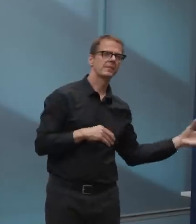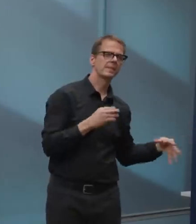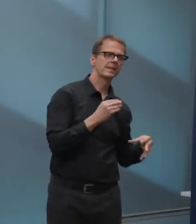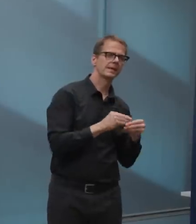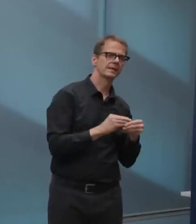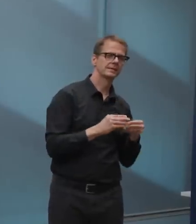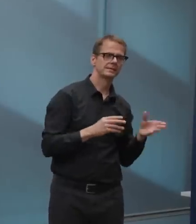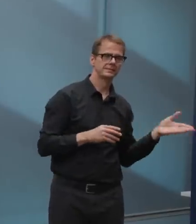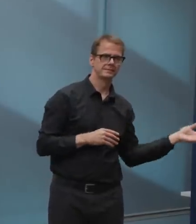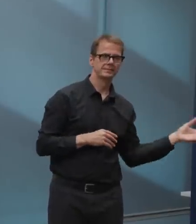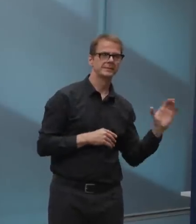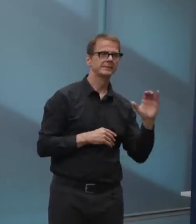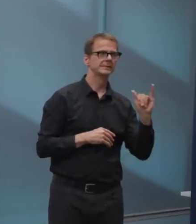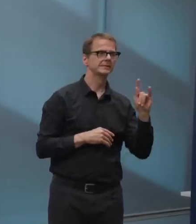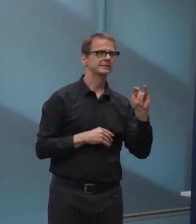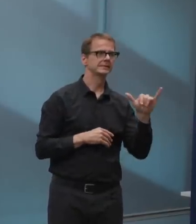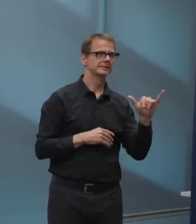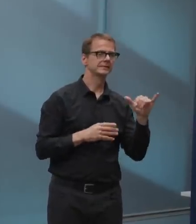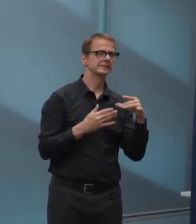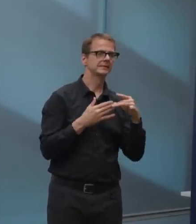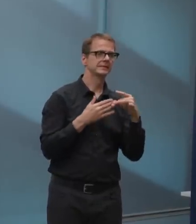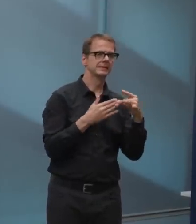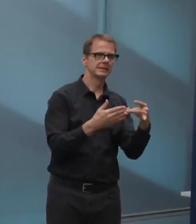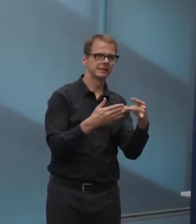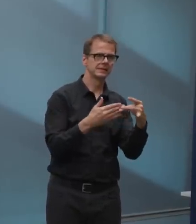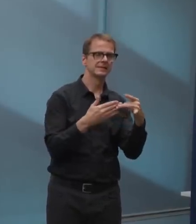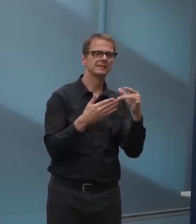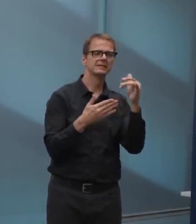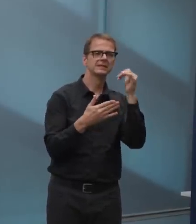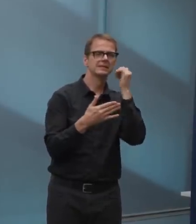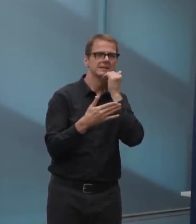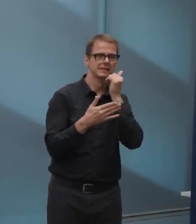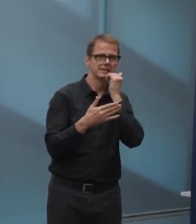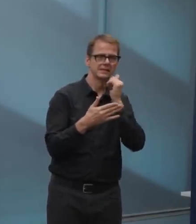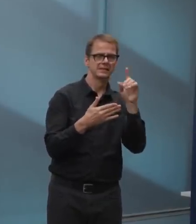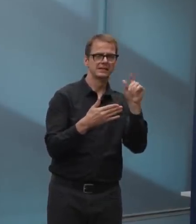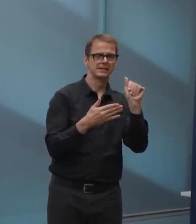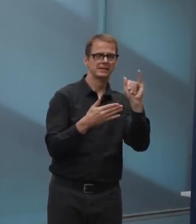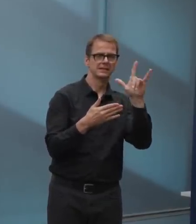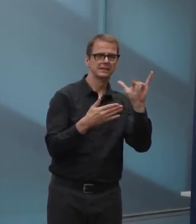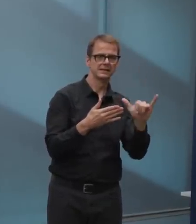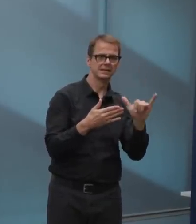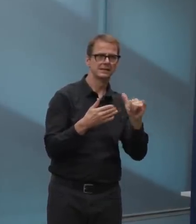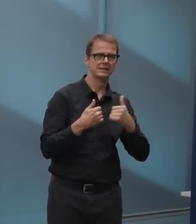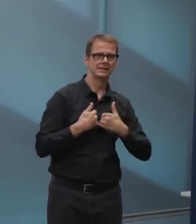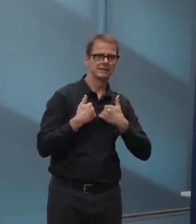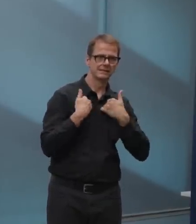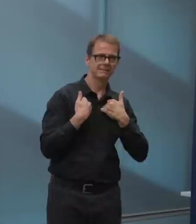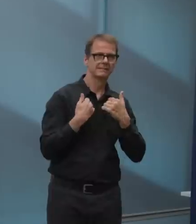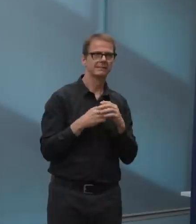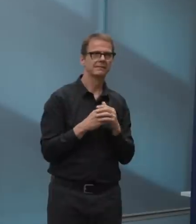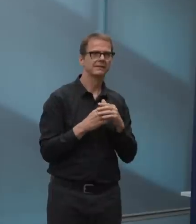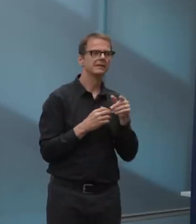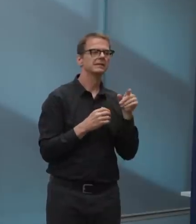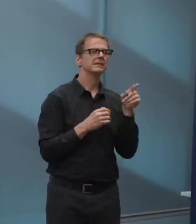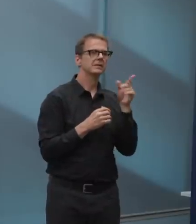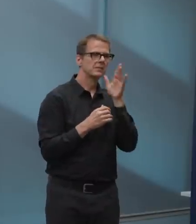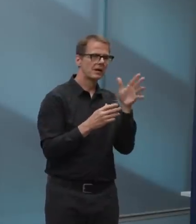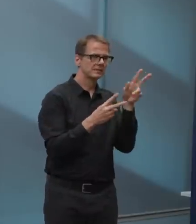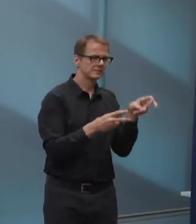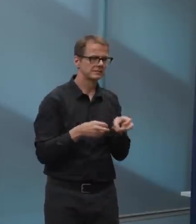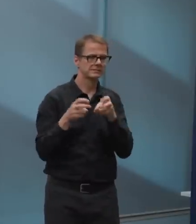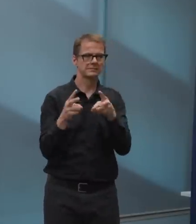that the rules for Eventolians are clear. We'll go next, please, to Natasha Reeb online. Go ahead, Natasha.